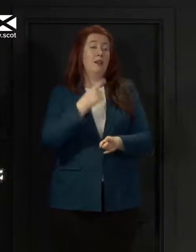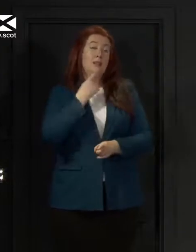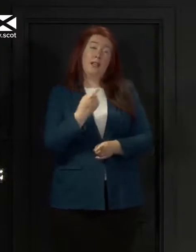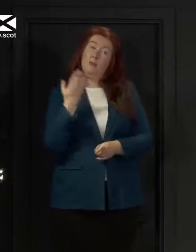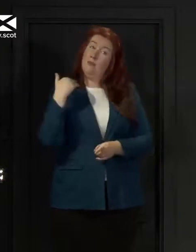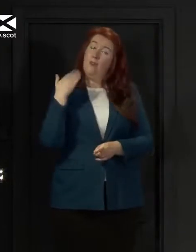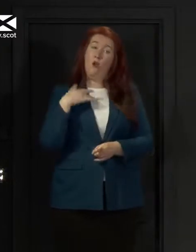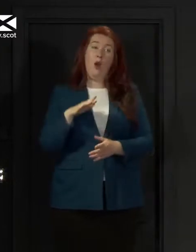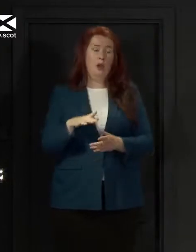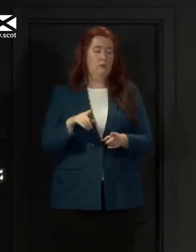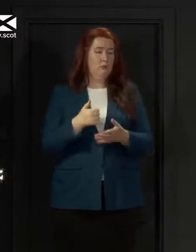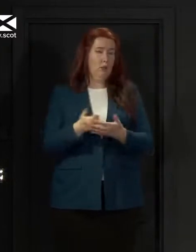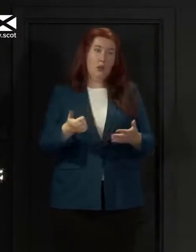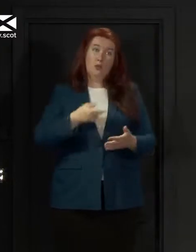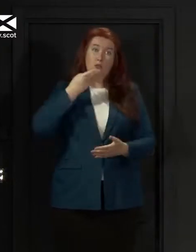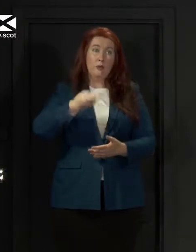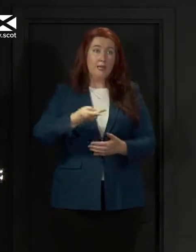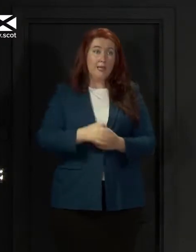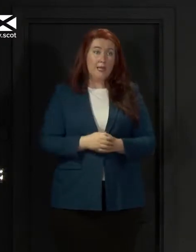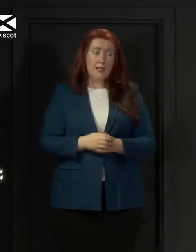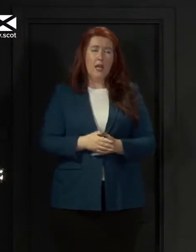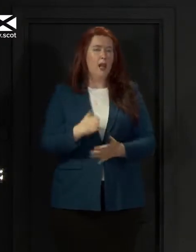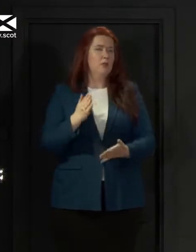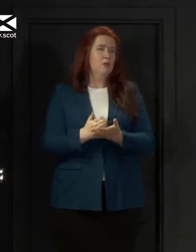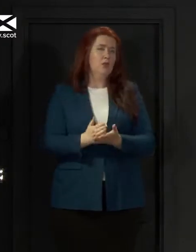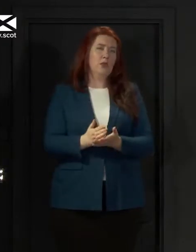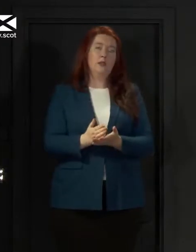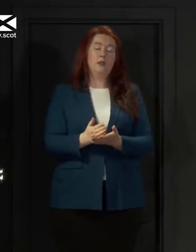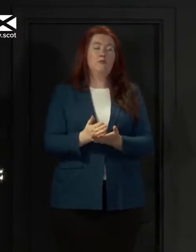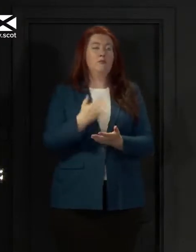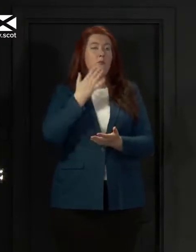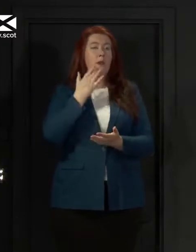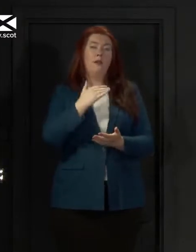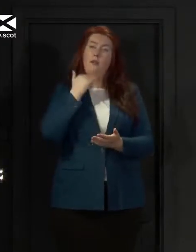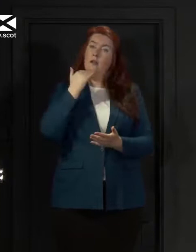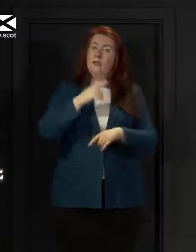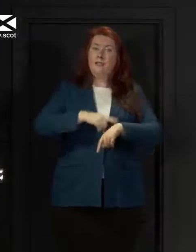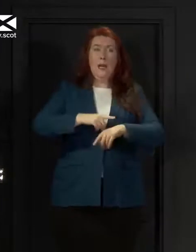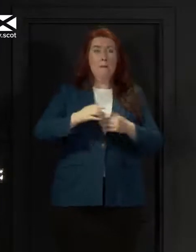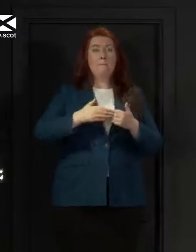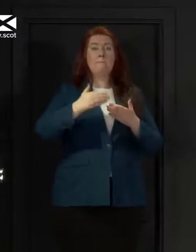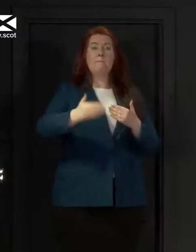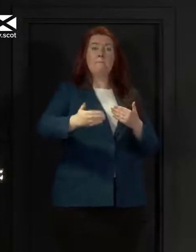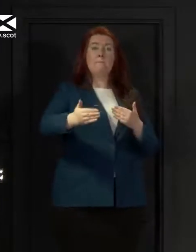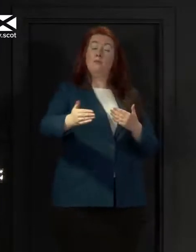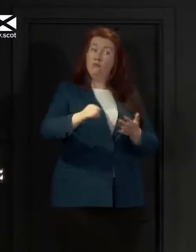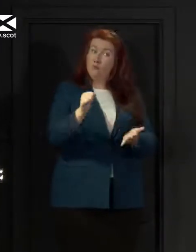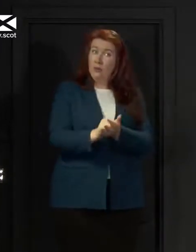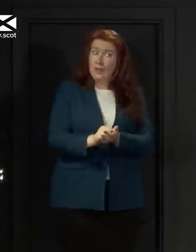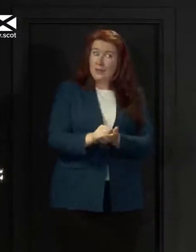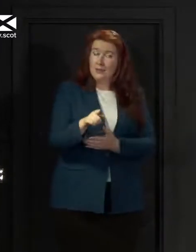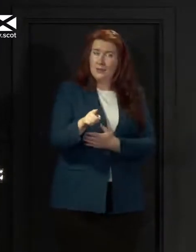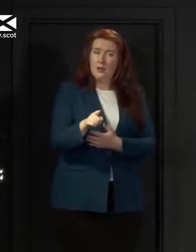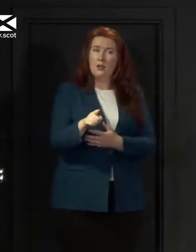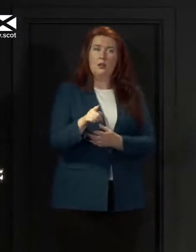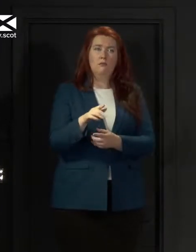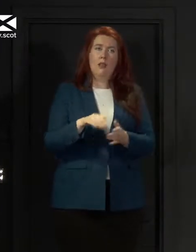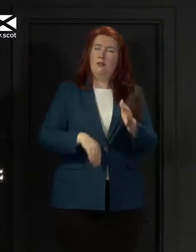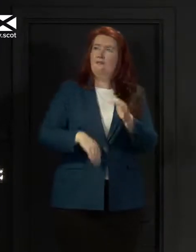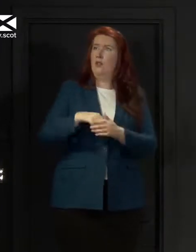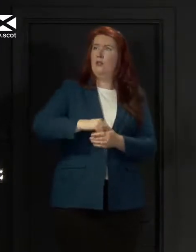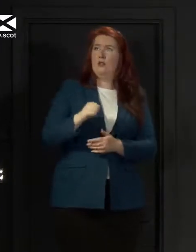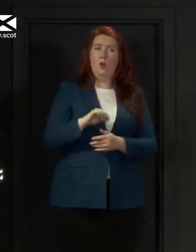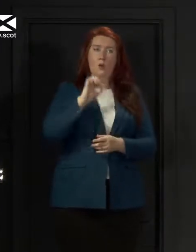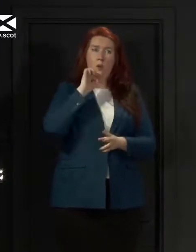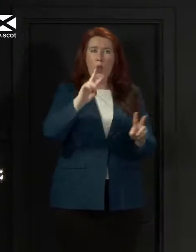repeat it, that in the fullness of time, as rightly, the entire country looks at the